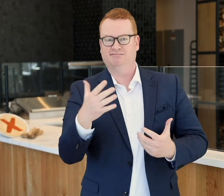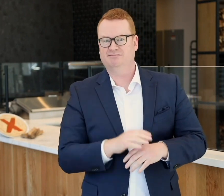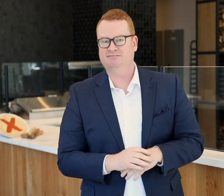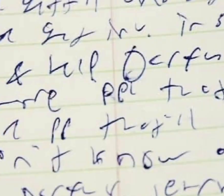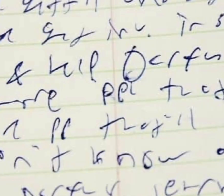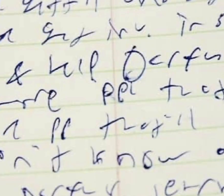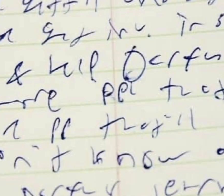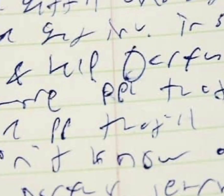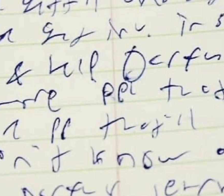this.